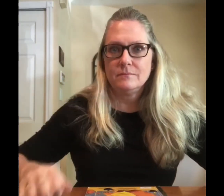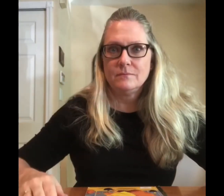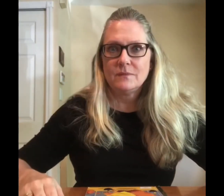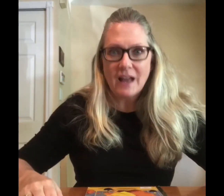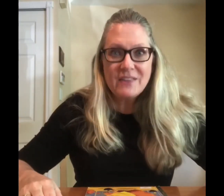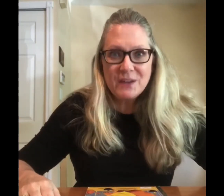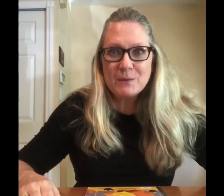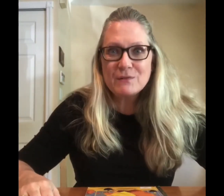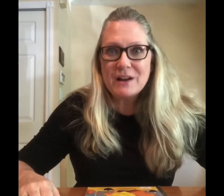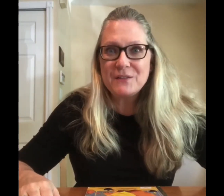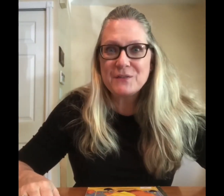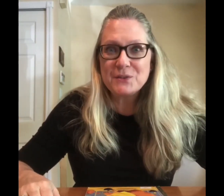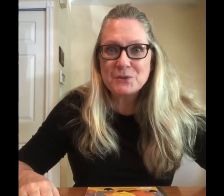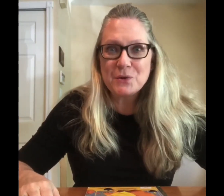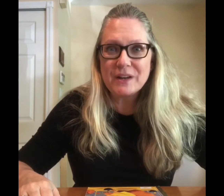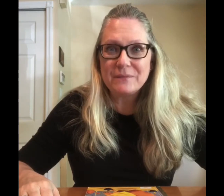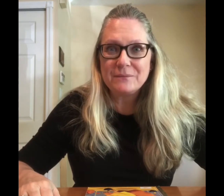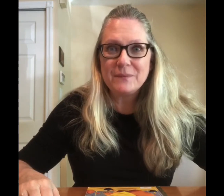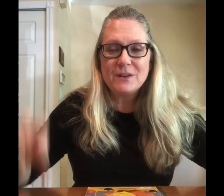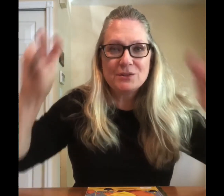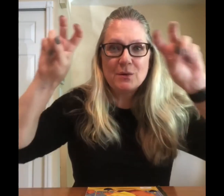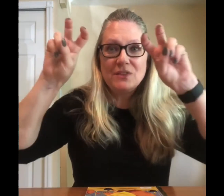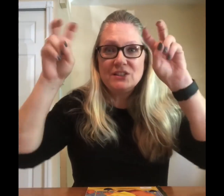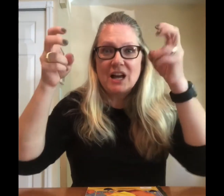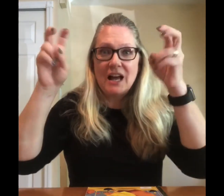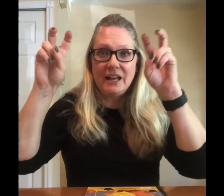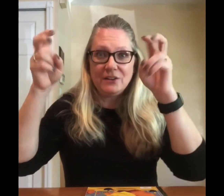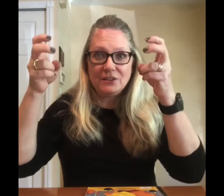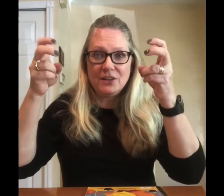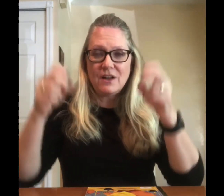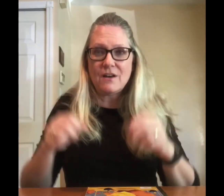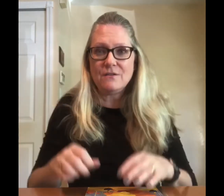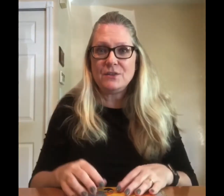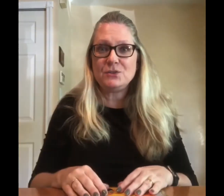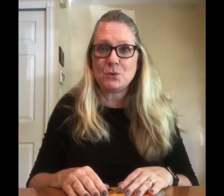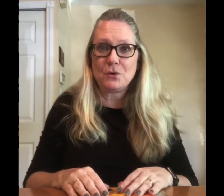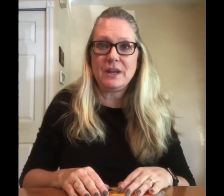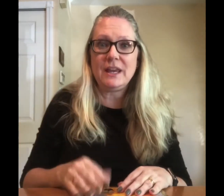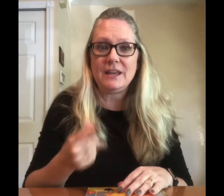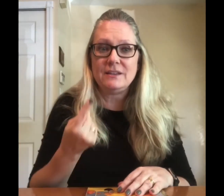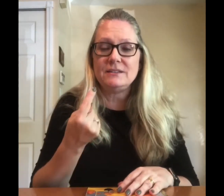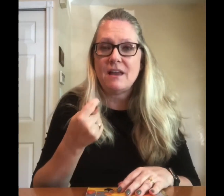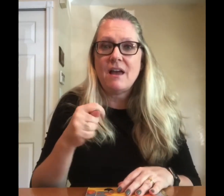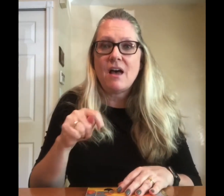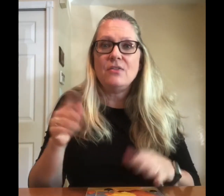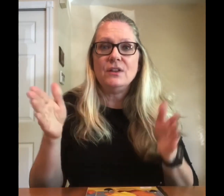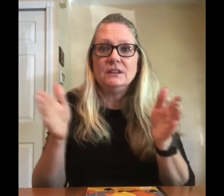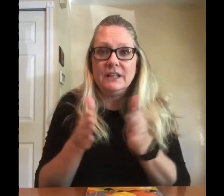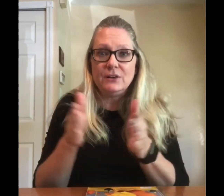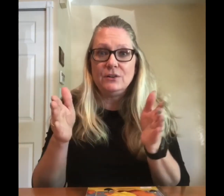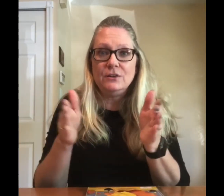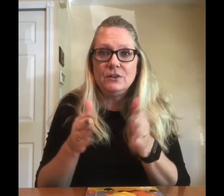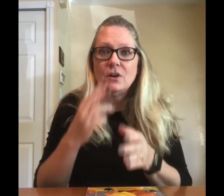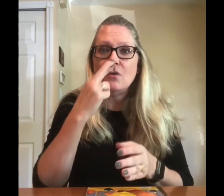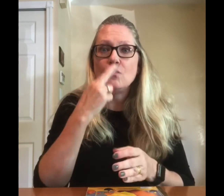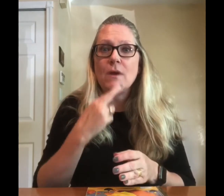I think we're ready for the story. So the title of the story is The Little Red